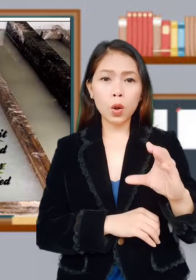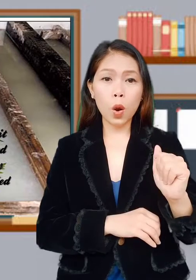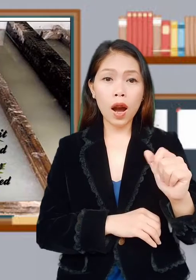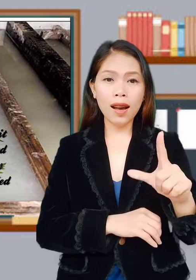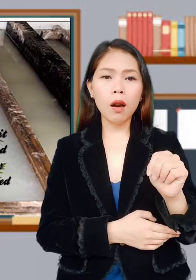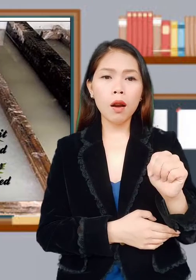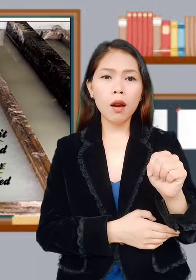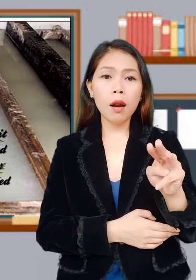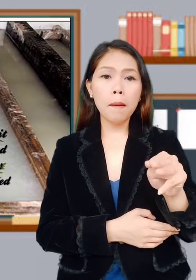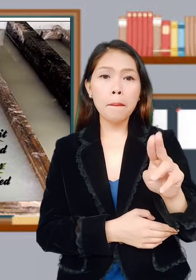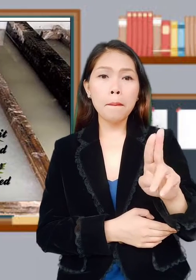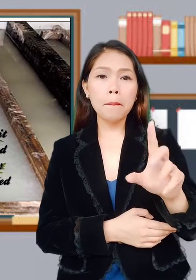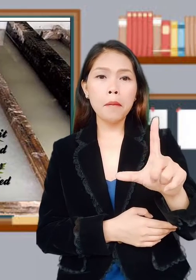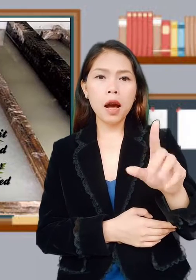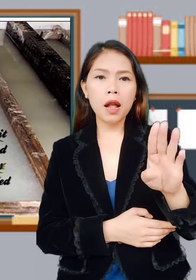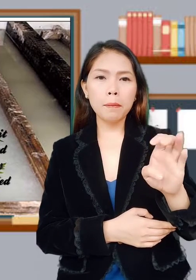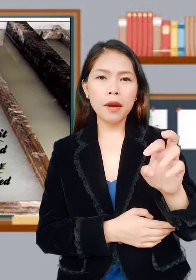or mulberry tree.